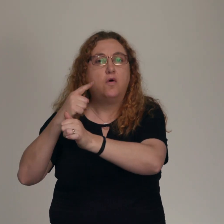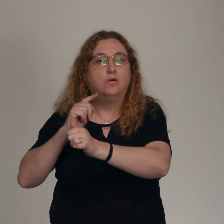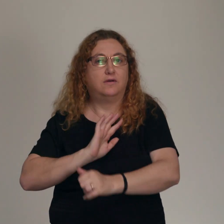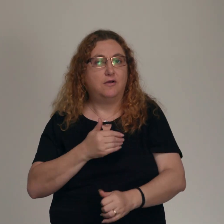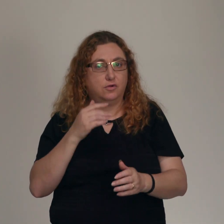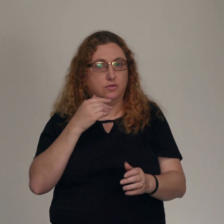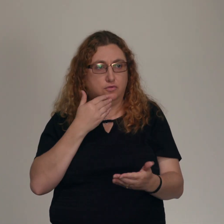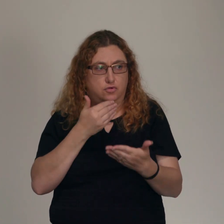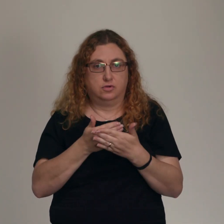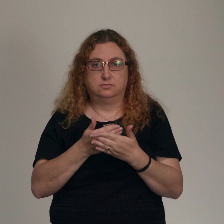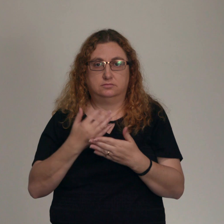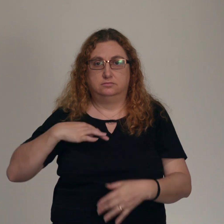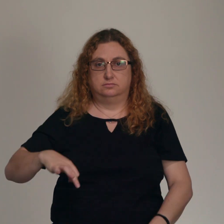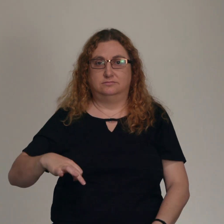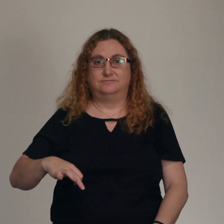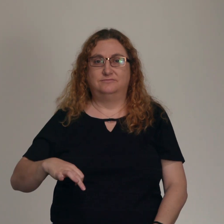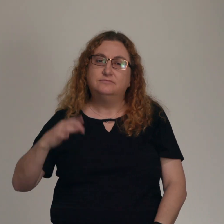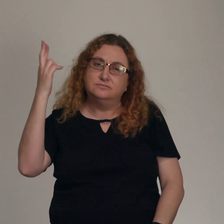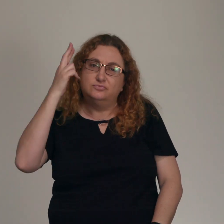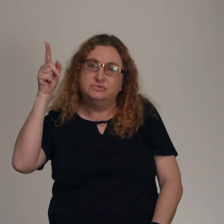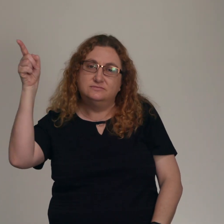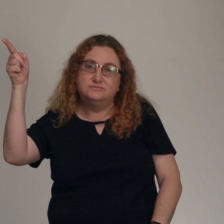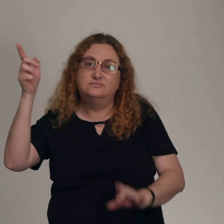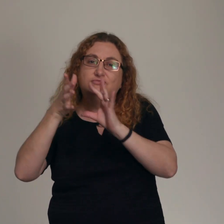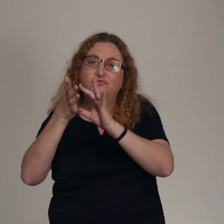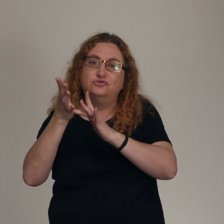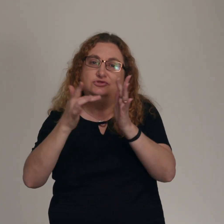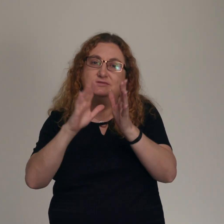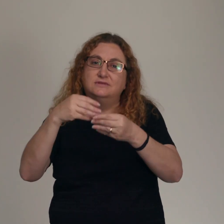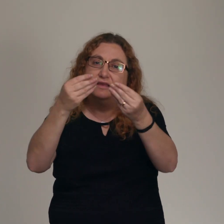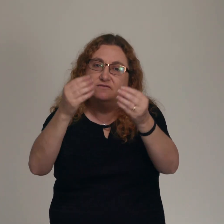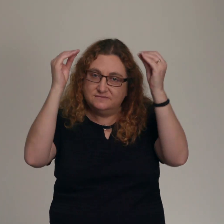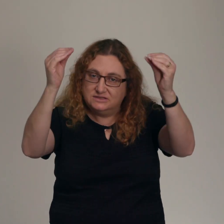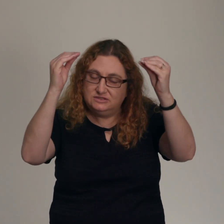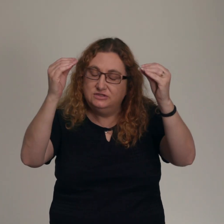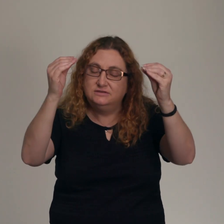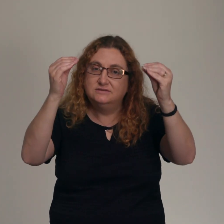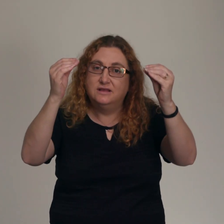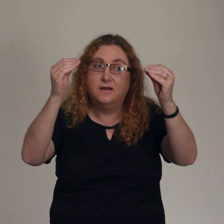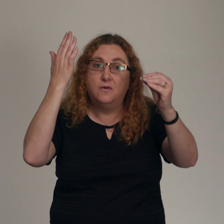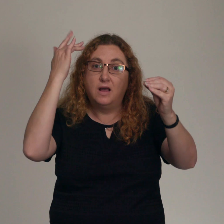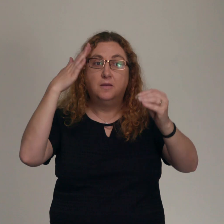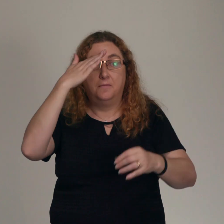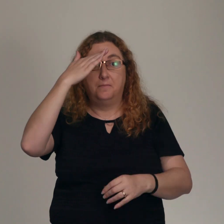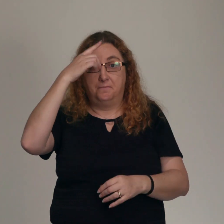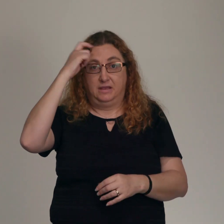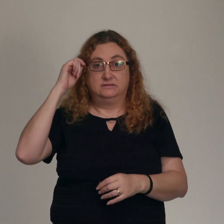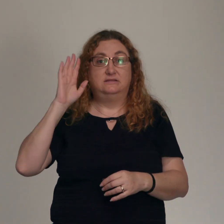But the reason Jesus gives us the teachings he does is because it's going to lead to our flourishing. As hard as it's going to be,